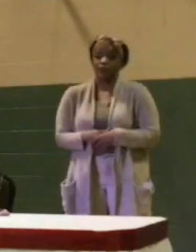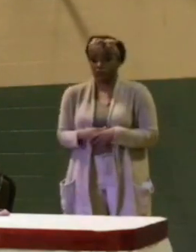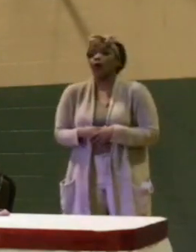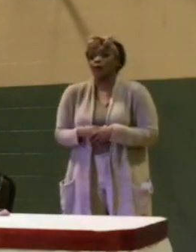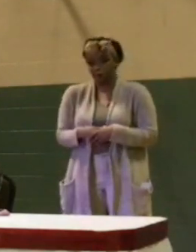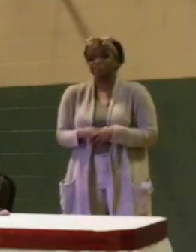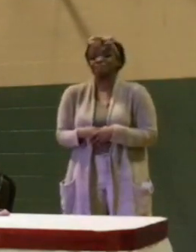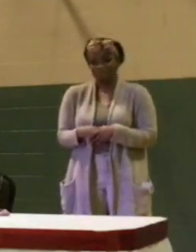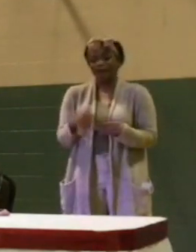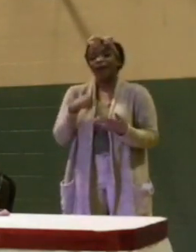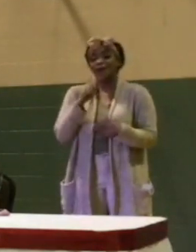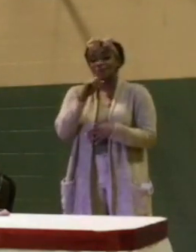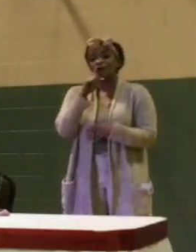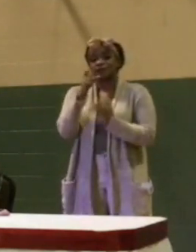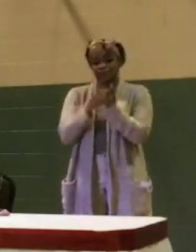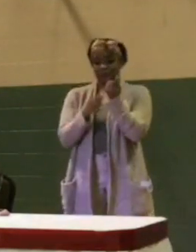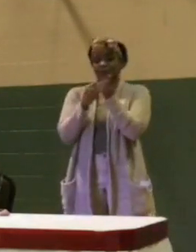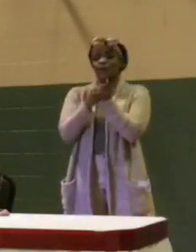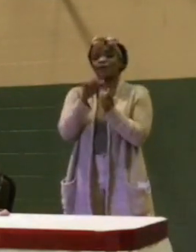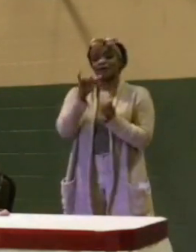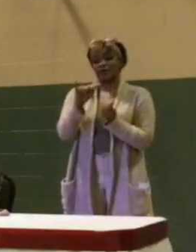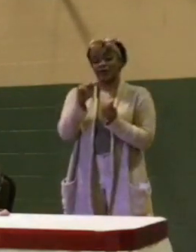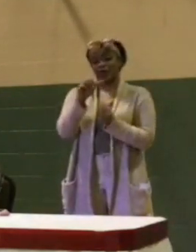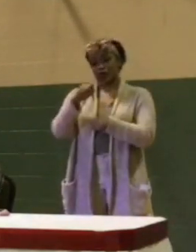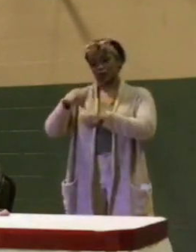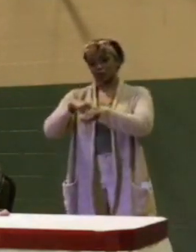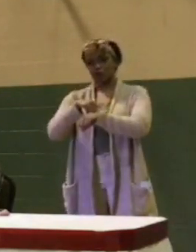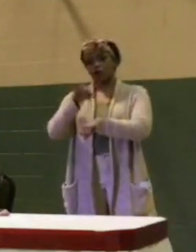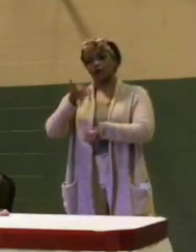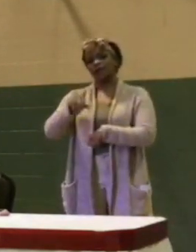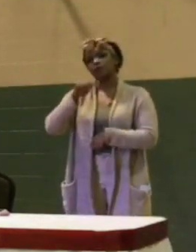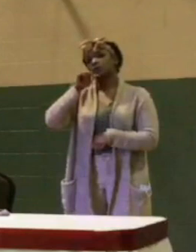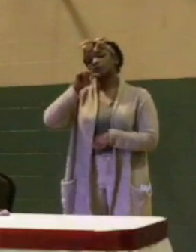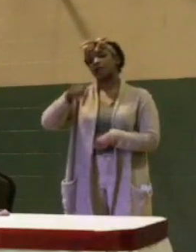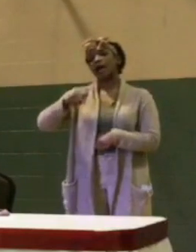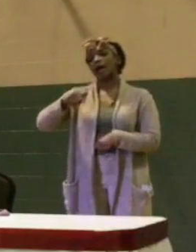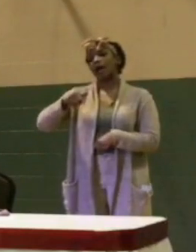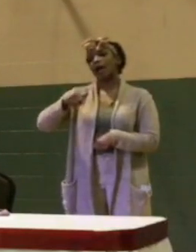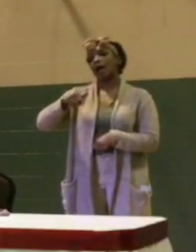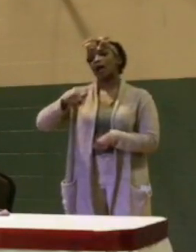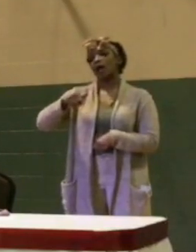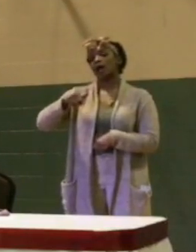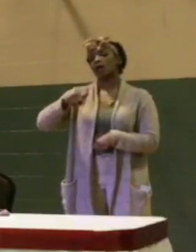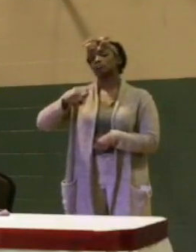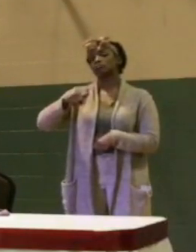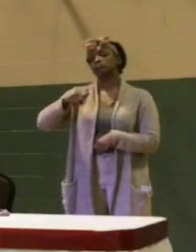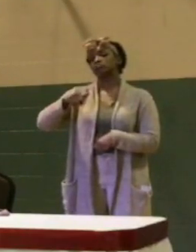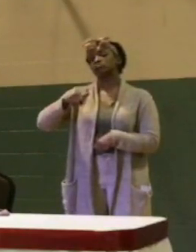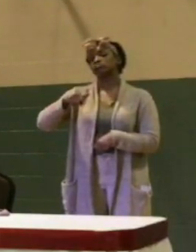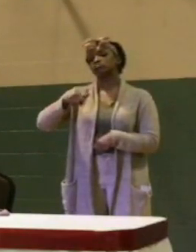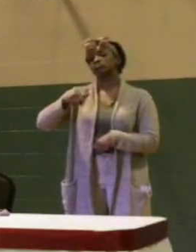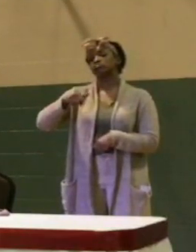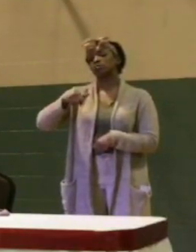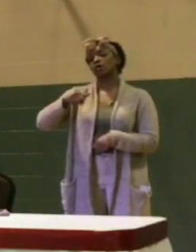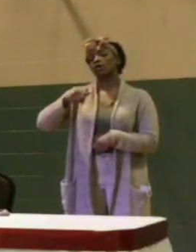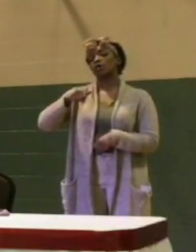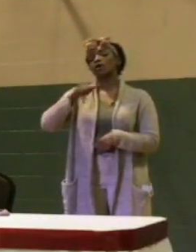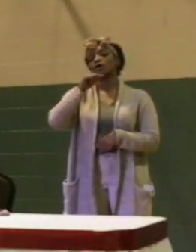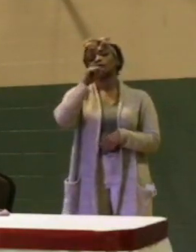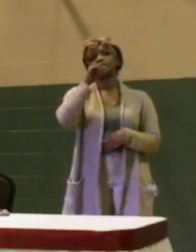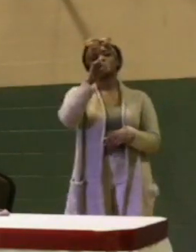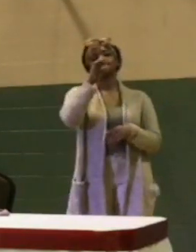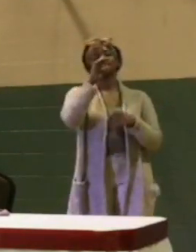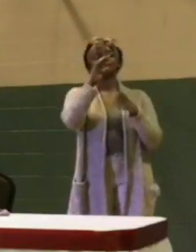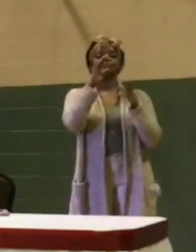absolutely support that, as long as it was not detrimental to the store. And one of the things I just want to add to that,